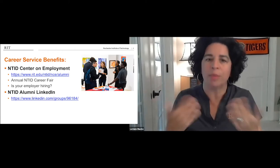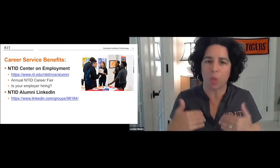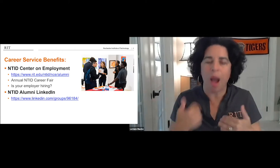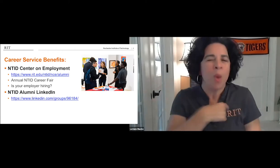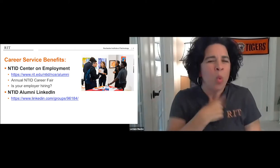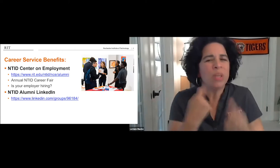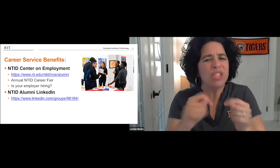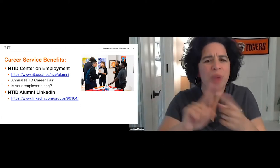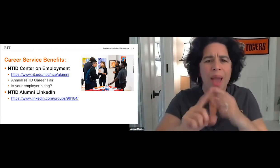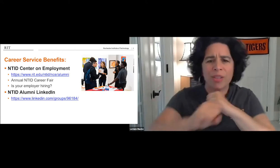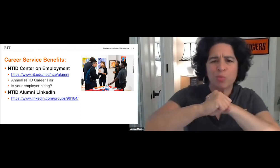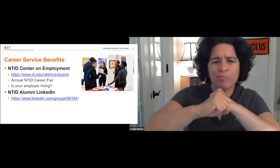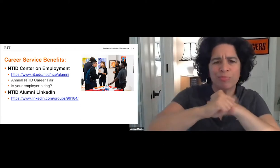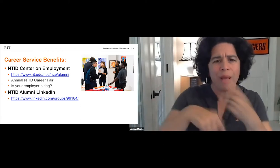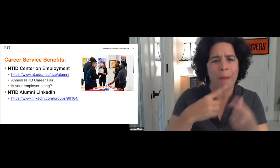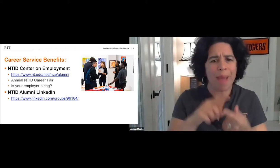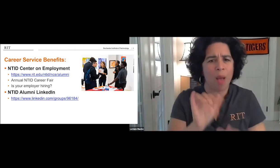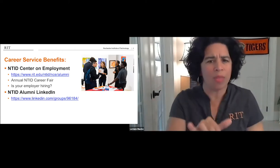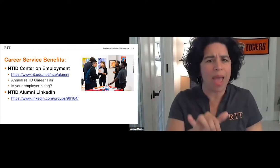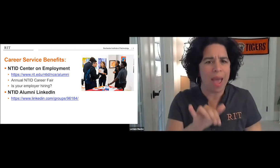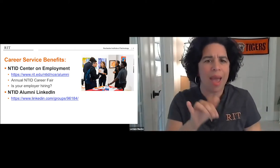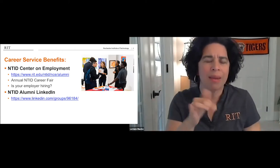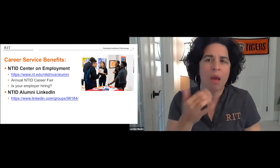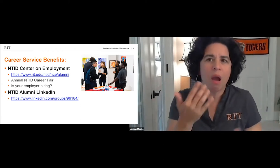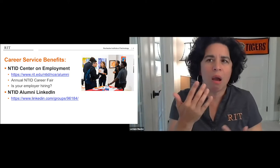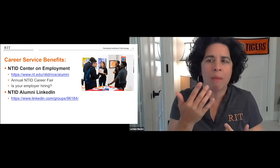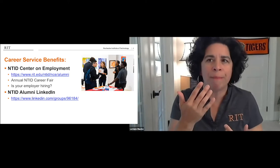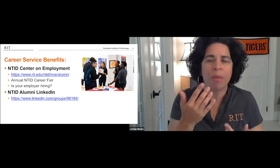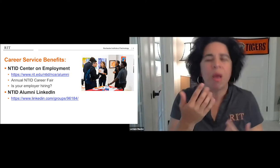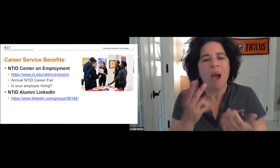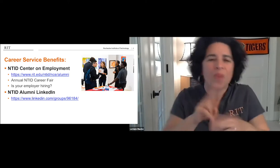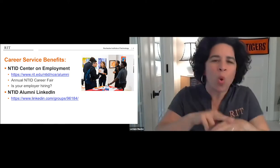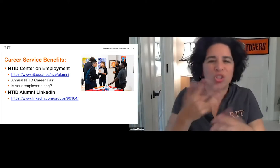offer the NTID Career Fair annually and our alumni are welcome to that.